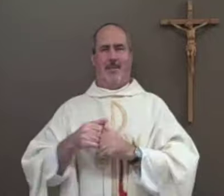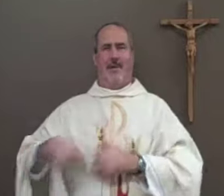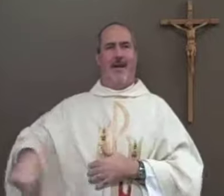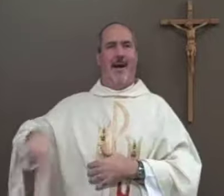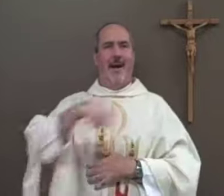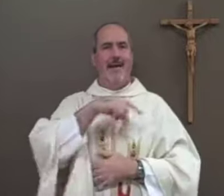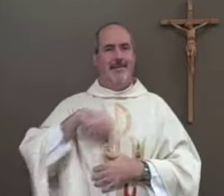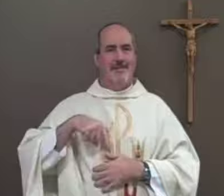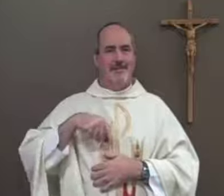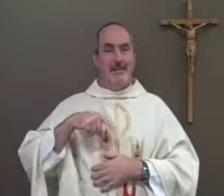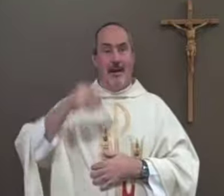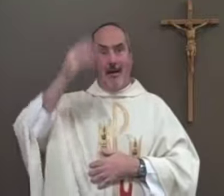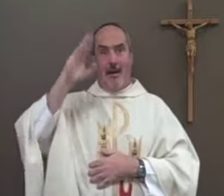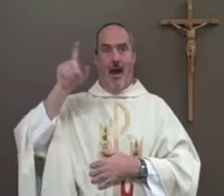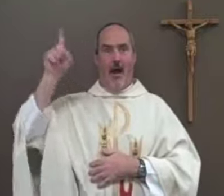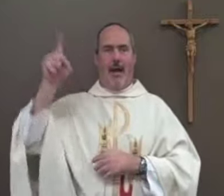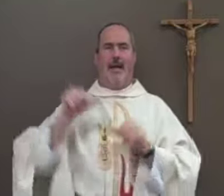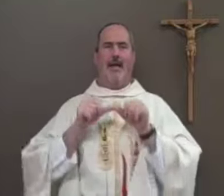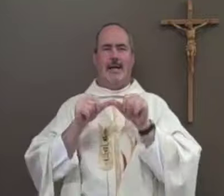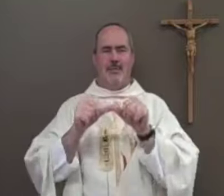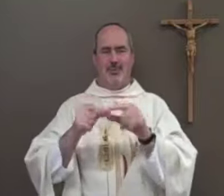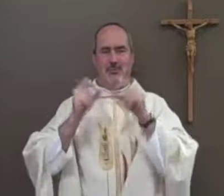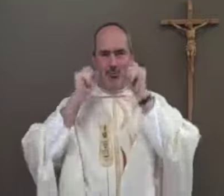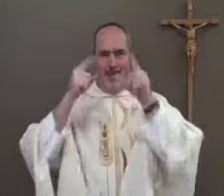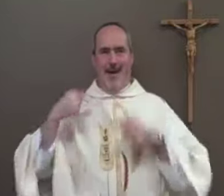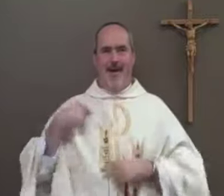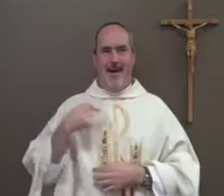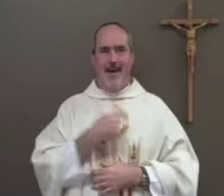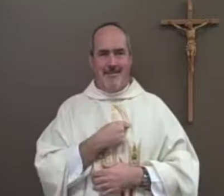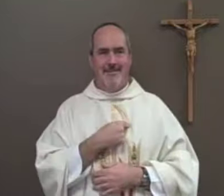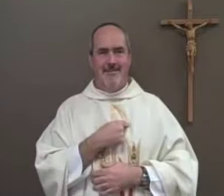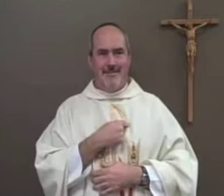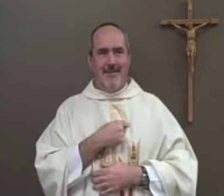God to surprise us.